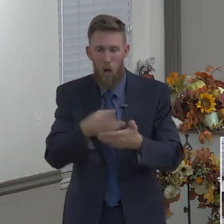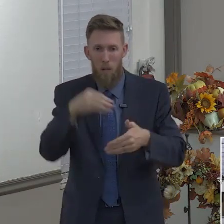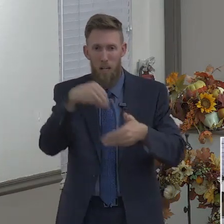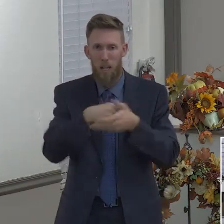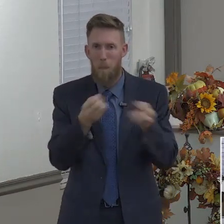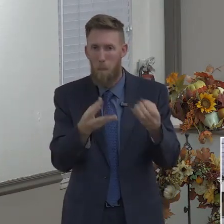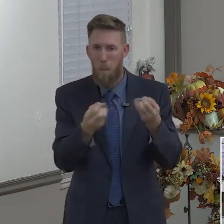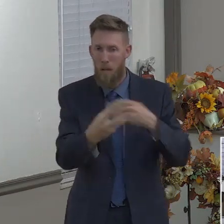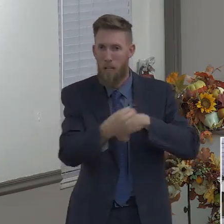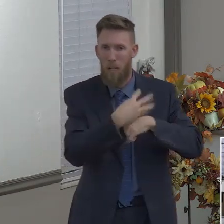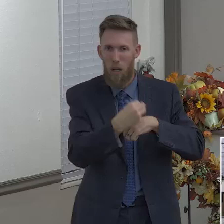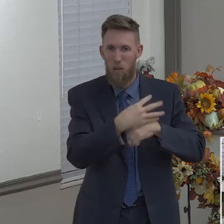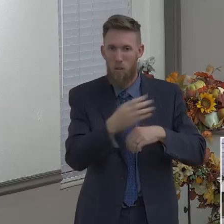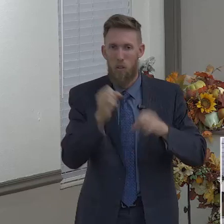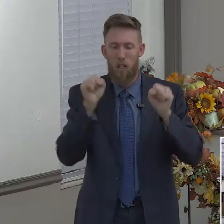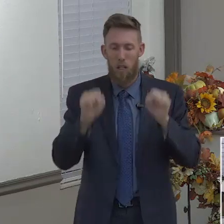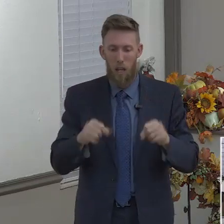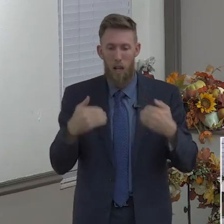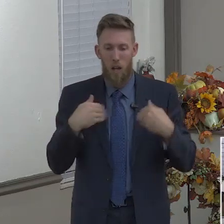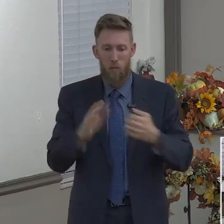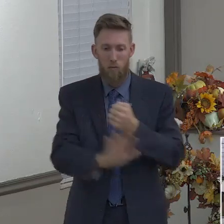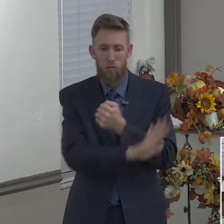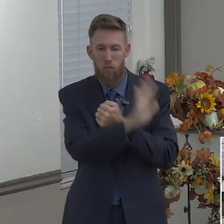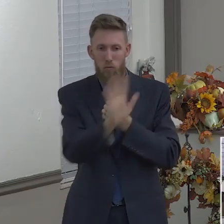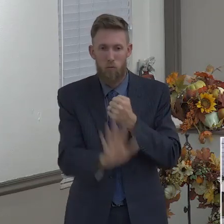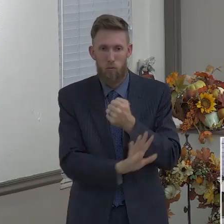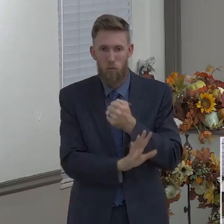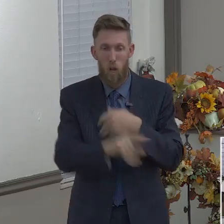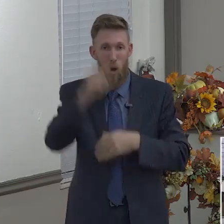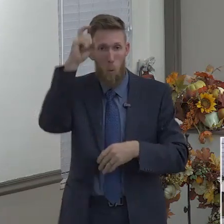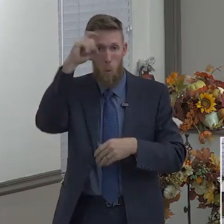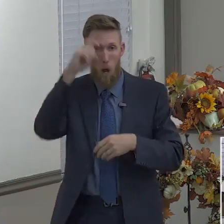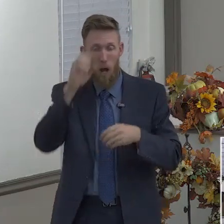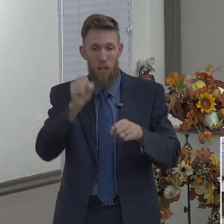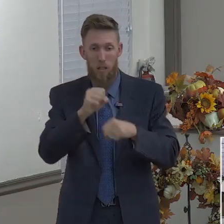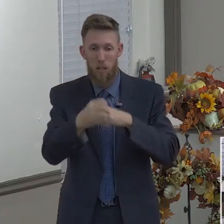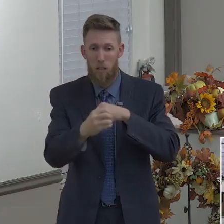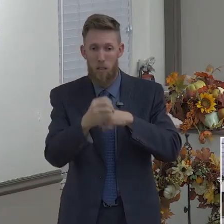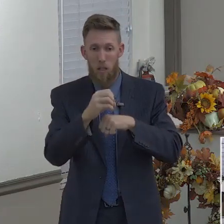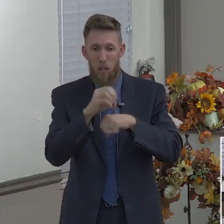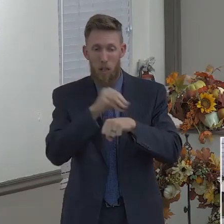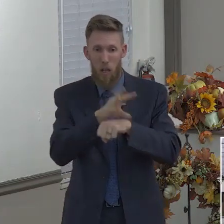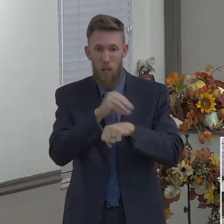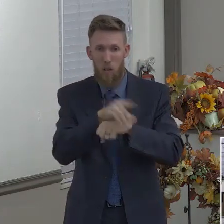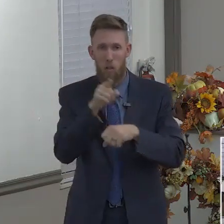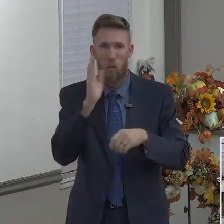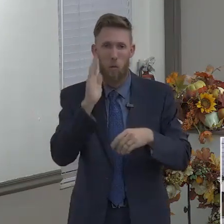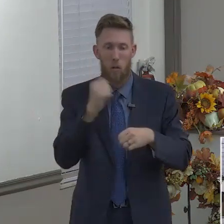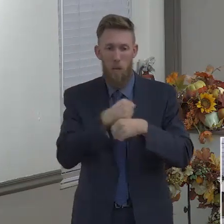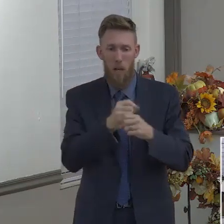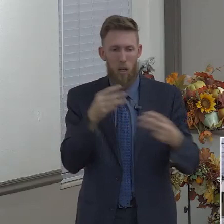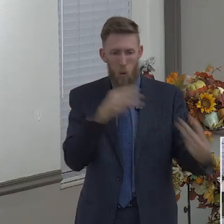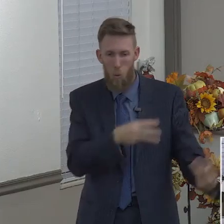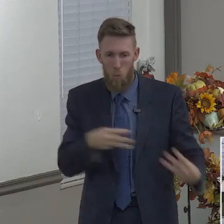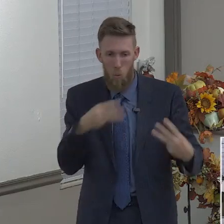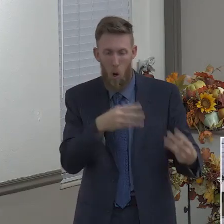For by wise counsel thou shalt make thy war, and in the multitude of counselors there is safety.